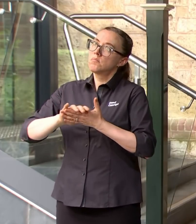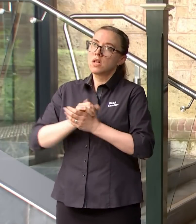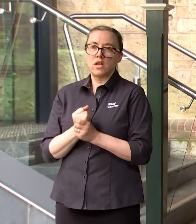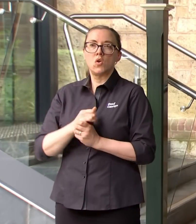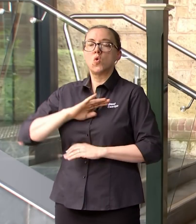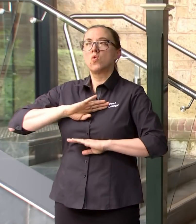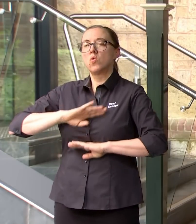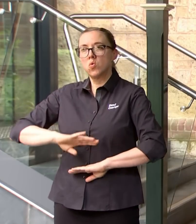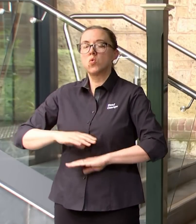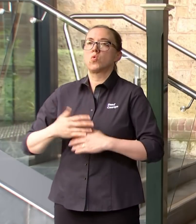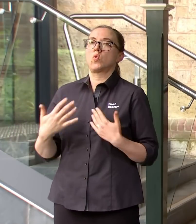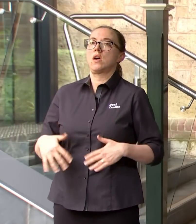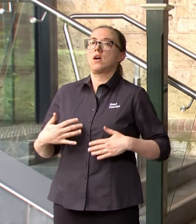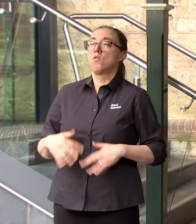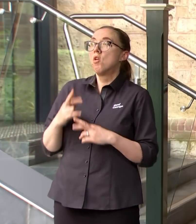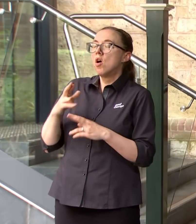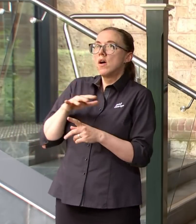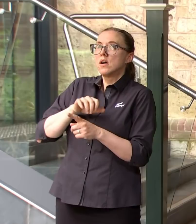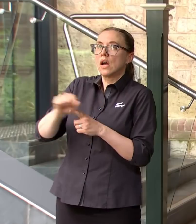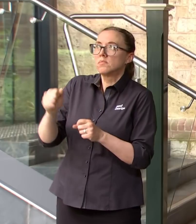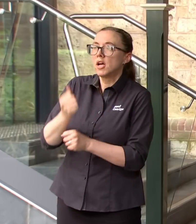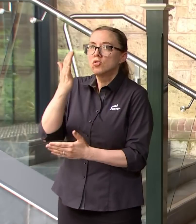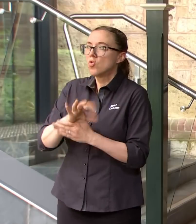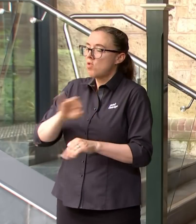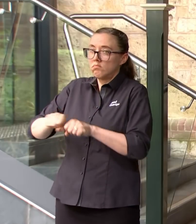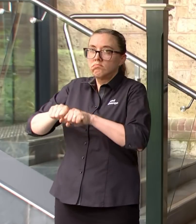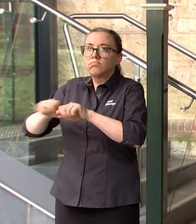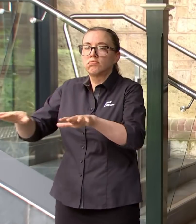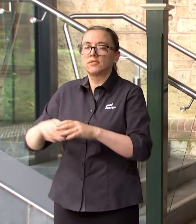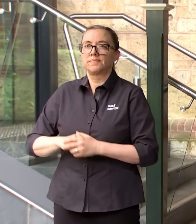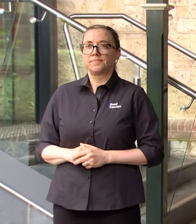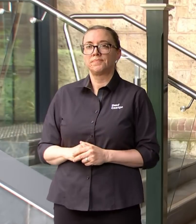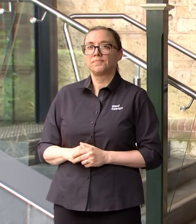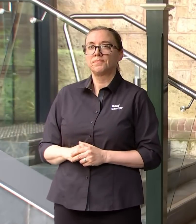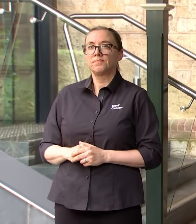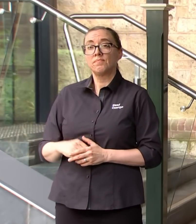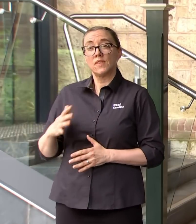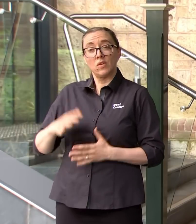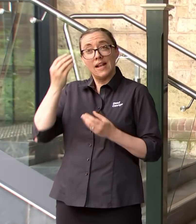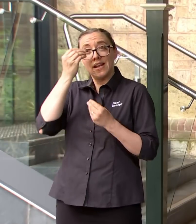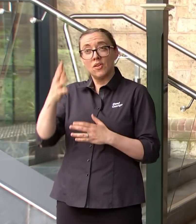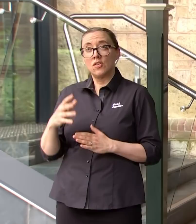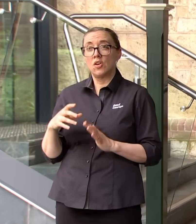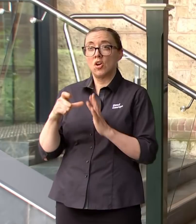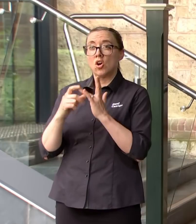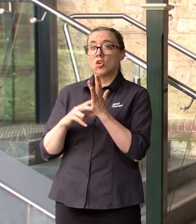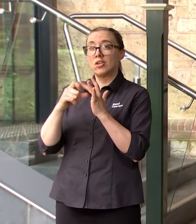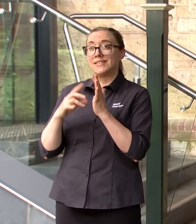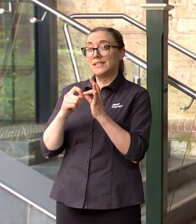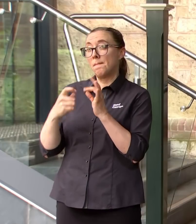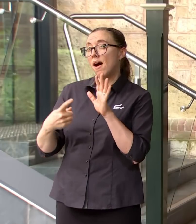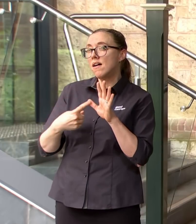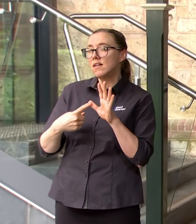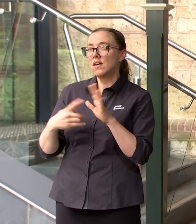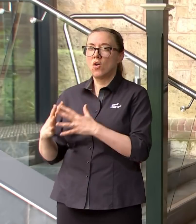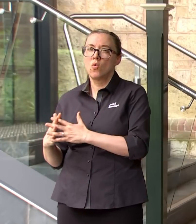very hopeful that we got this just in time. But I can also report that we have another two cases in Carnivir on the